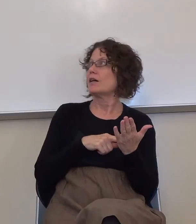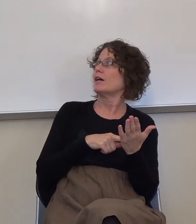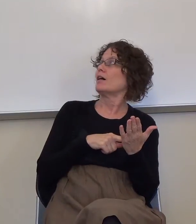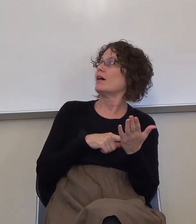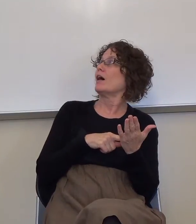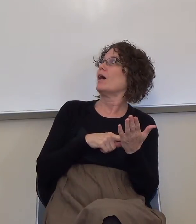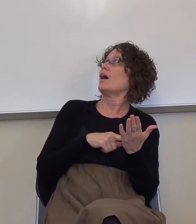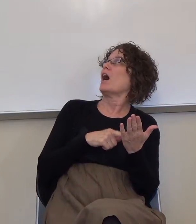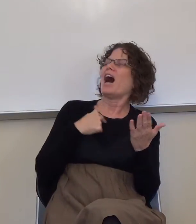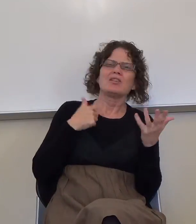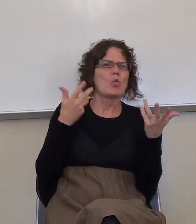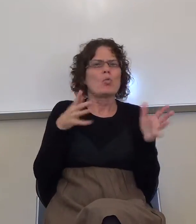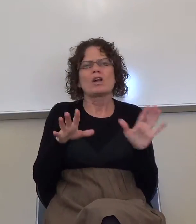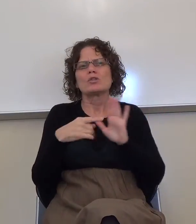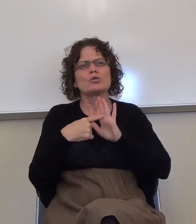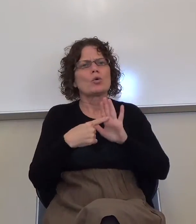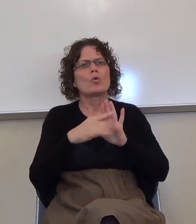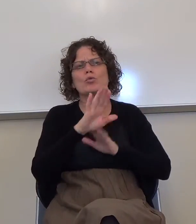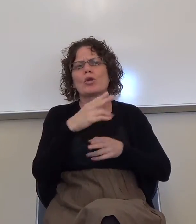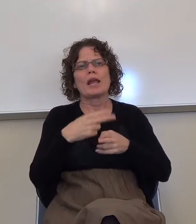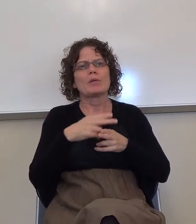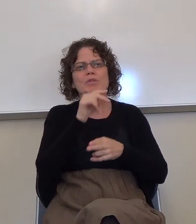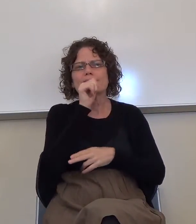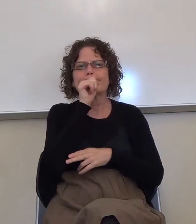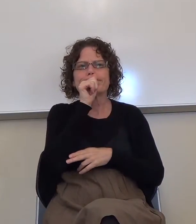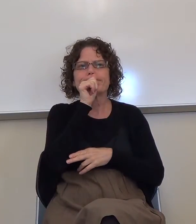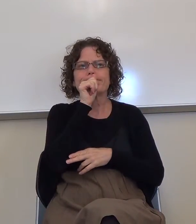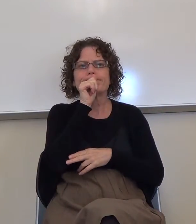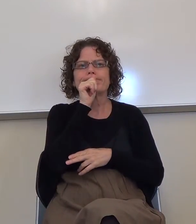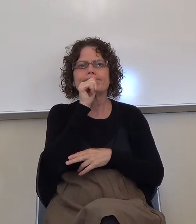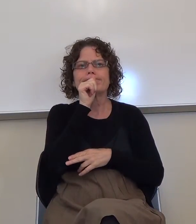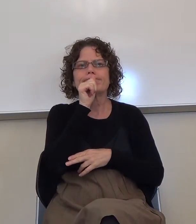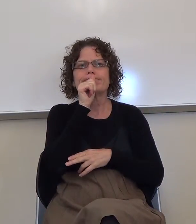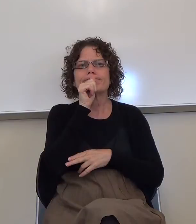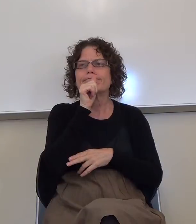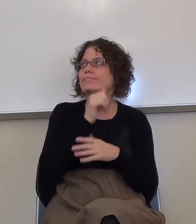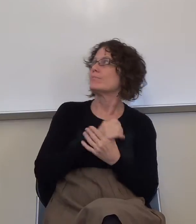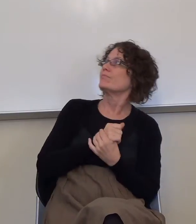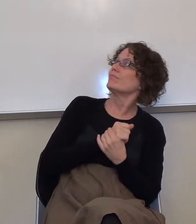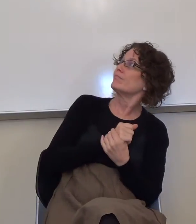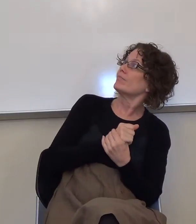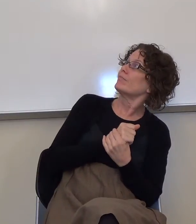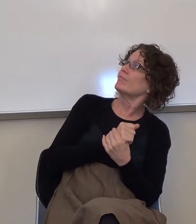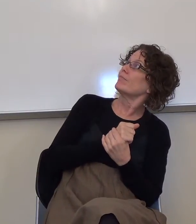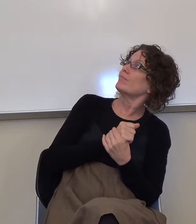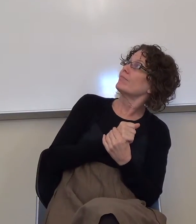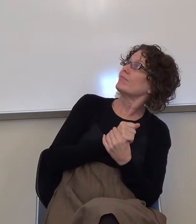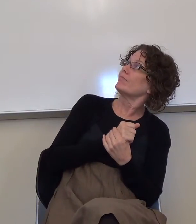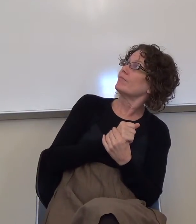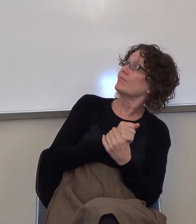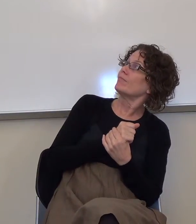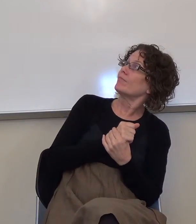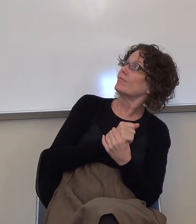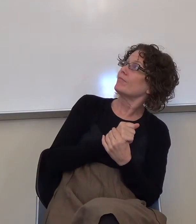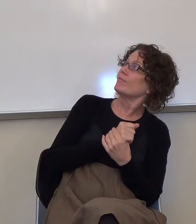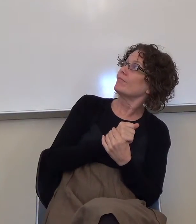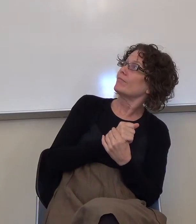the names here, we have 1, 2, 3,